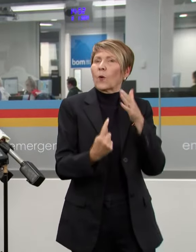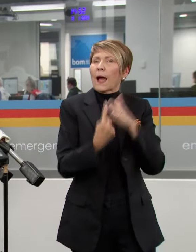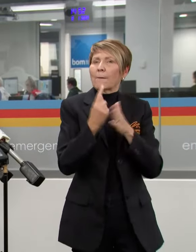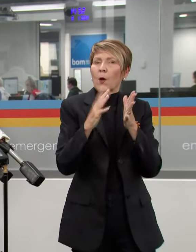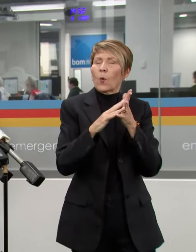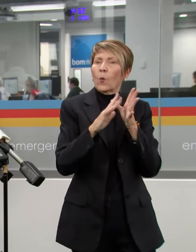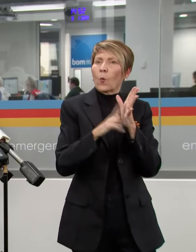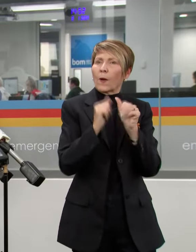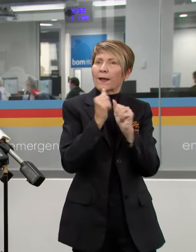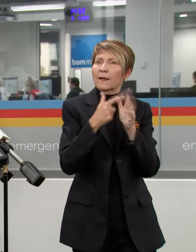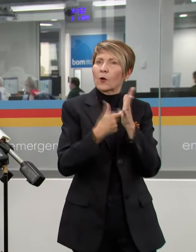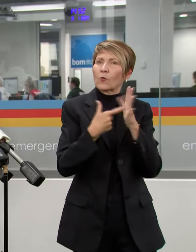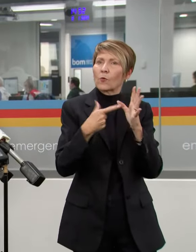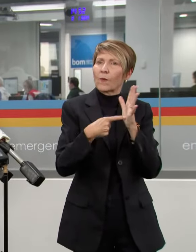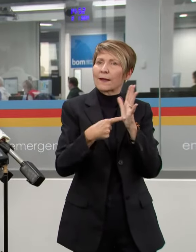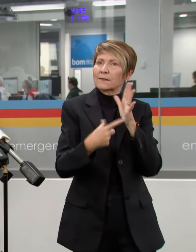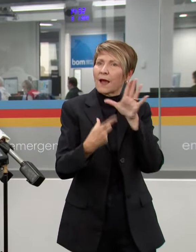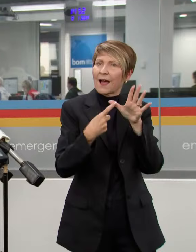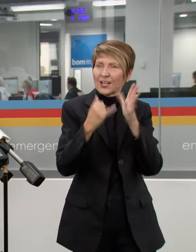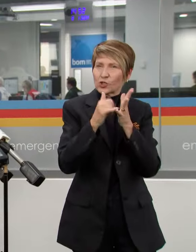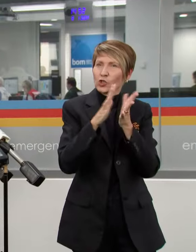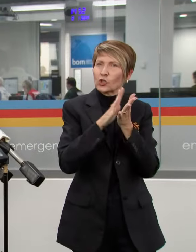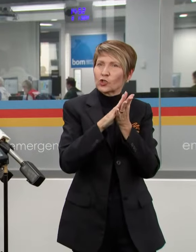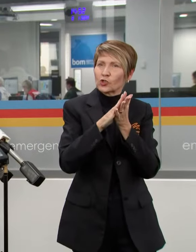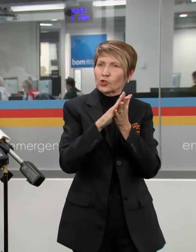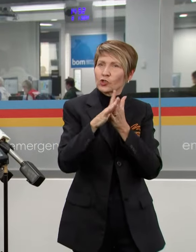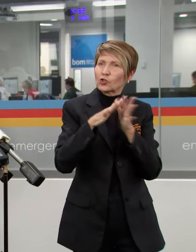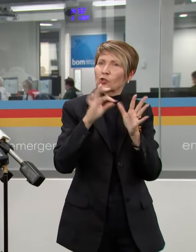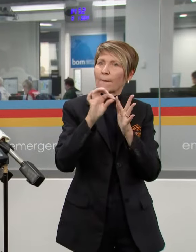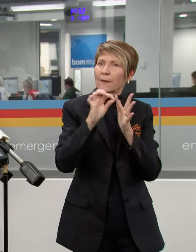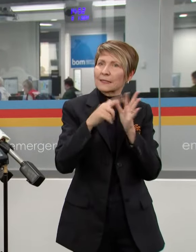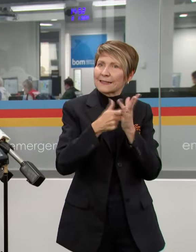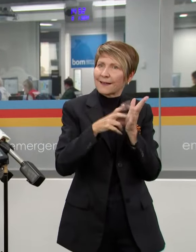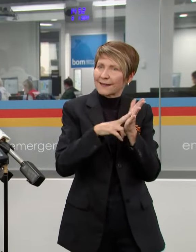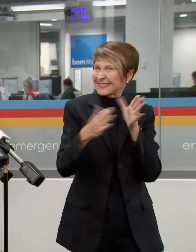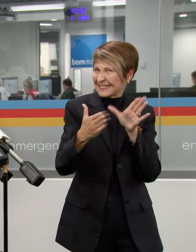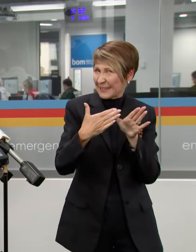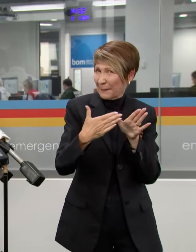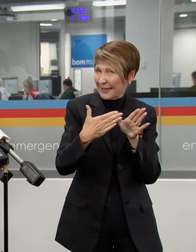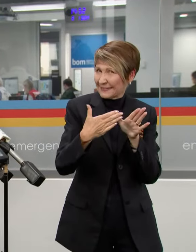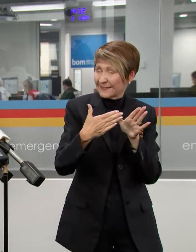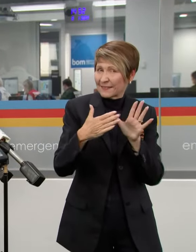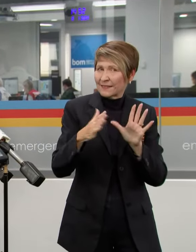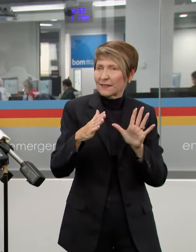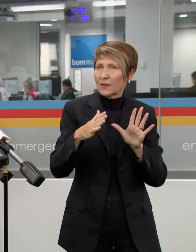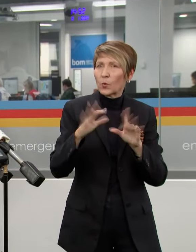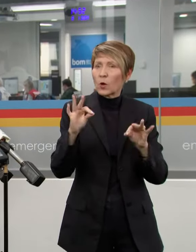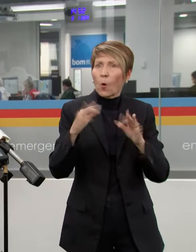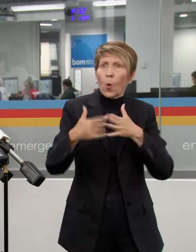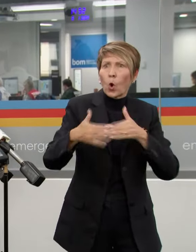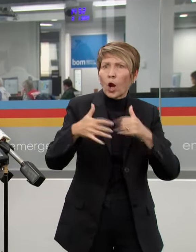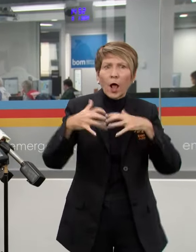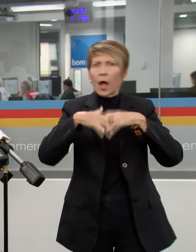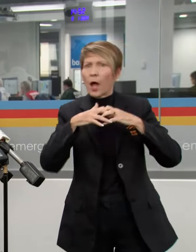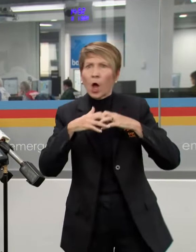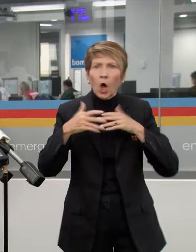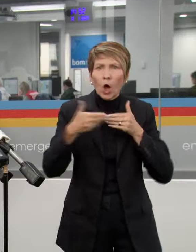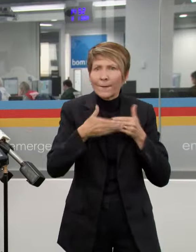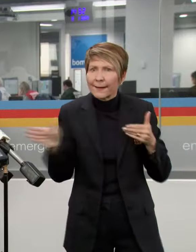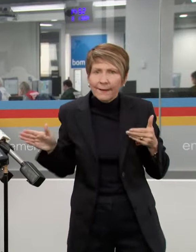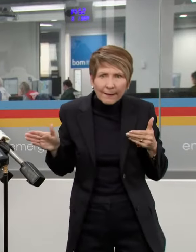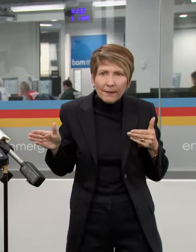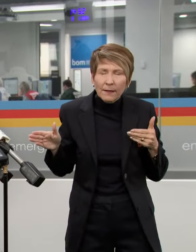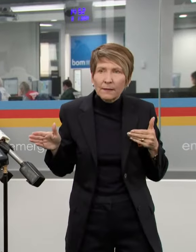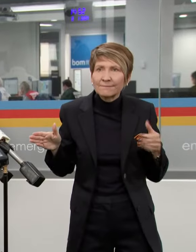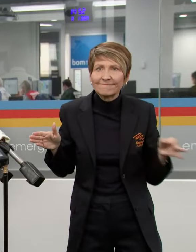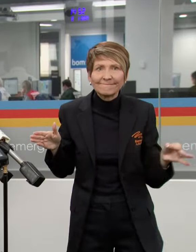for example, and Shepparton. So, you know, it is a bit of wait and see. We don't stand them up until we're absolutely aware of